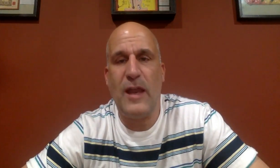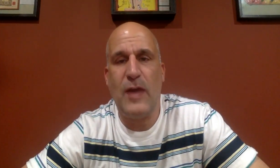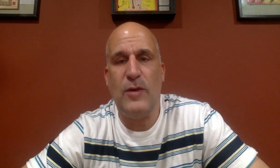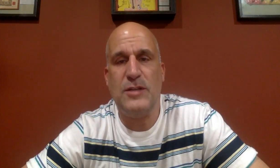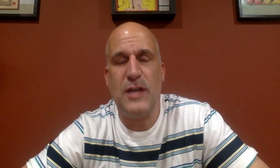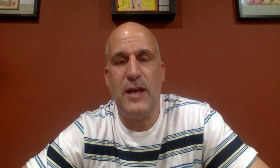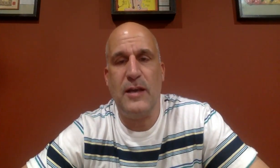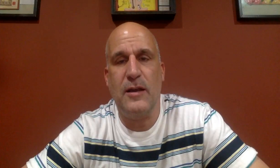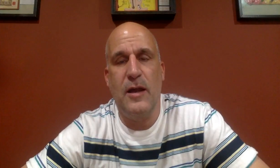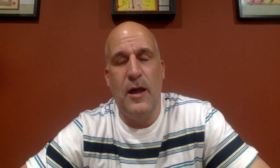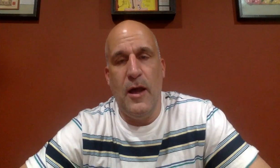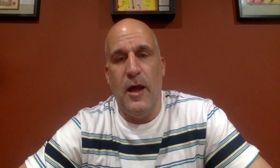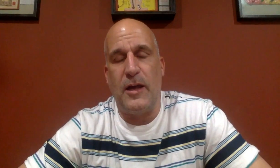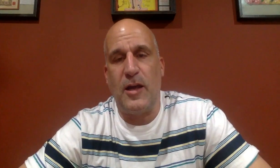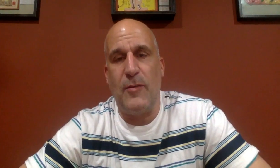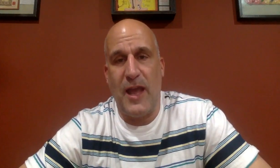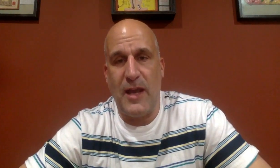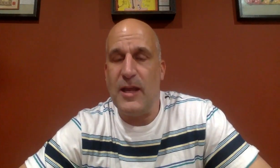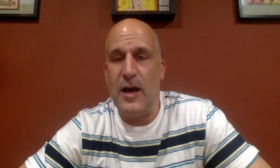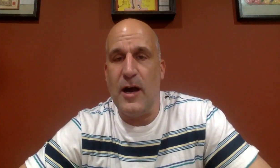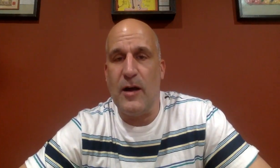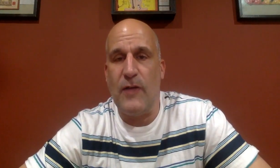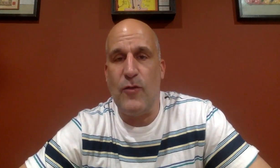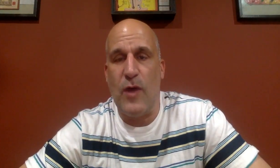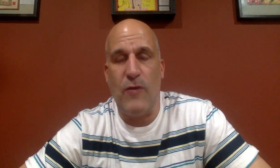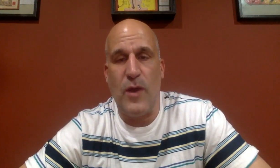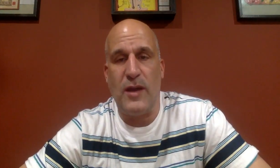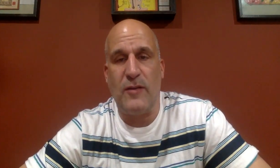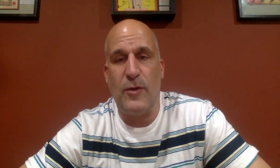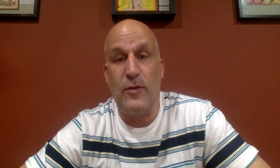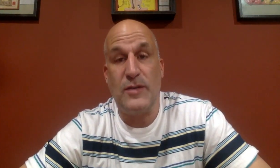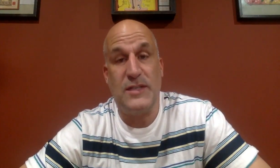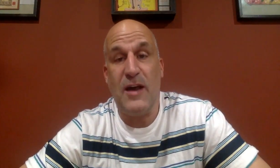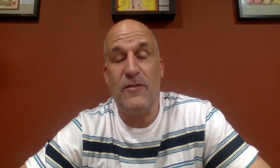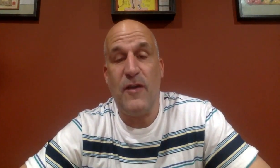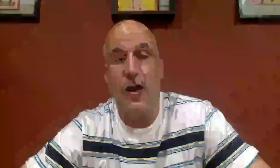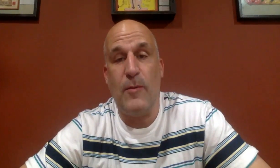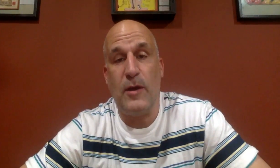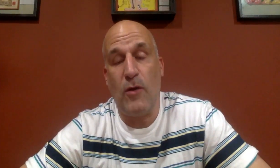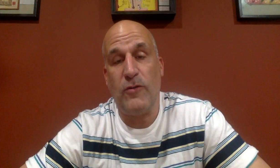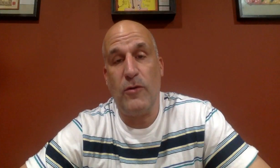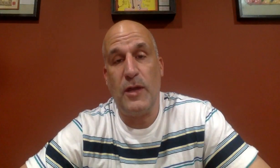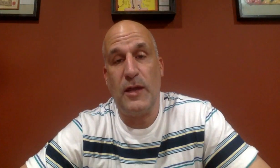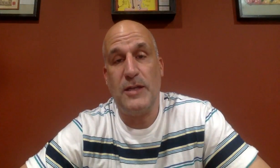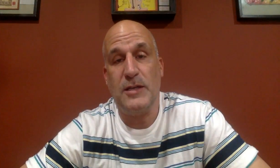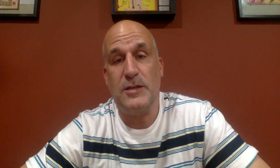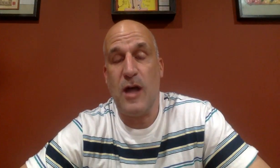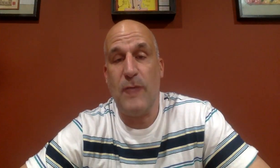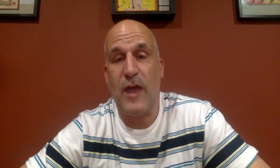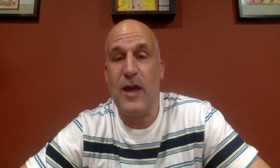language. And it could come in handy if you ever run into someone who is deaf. It also can lead to jobs. I have